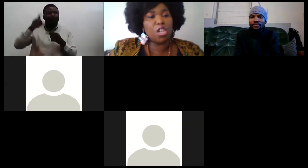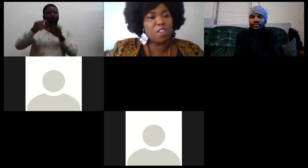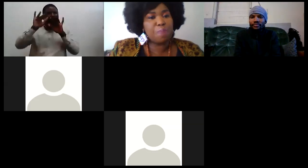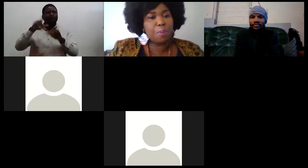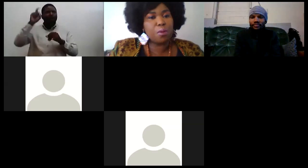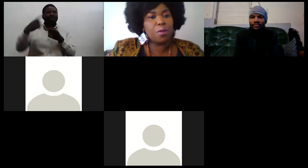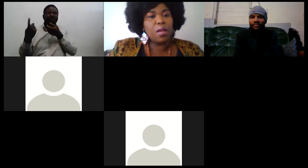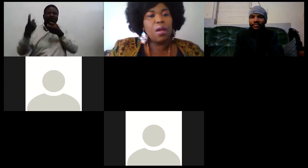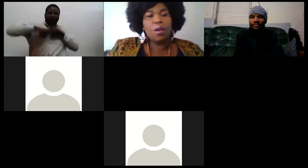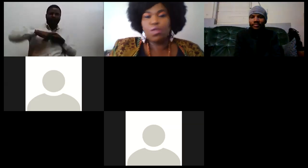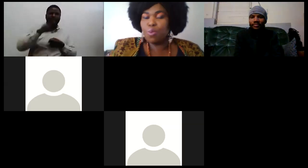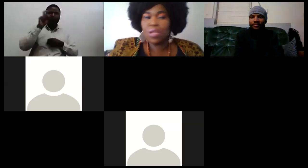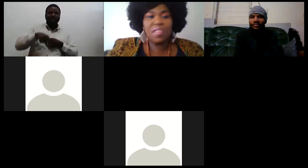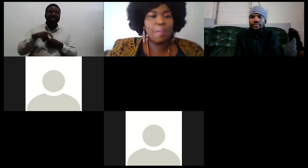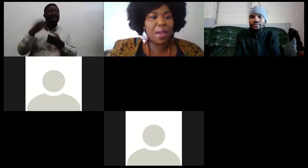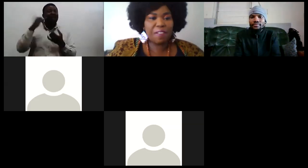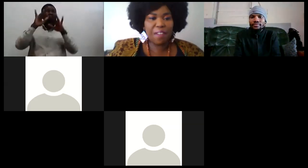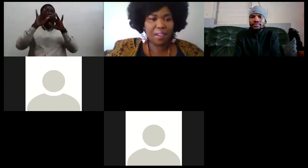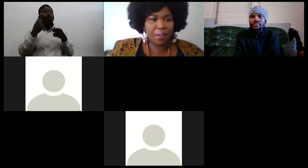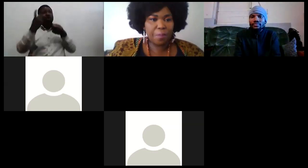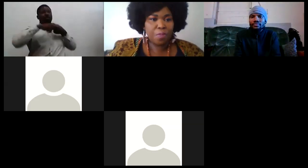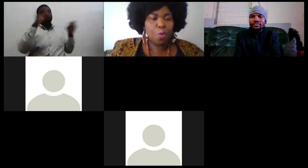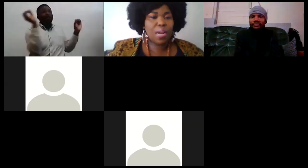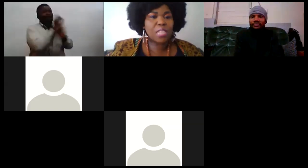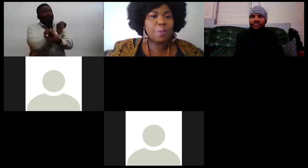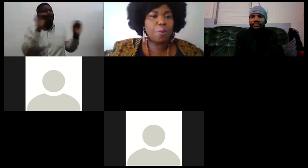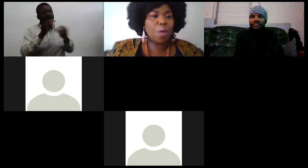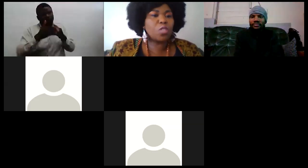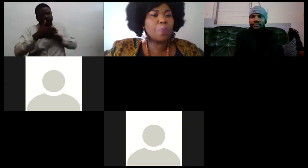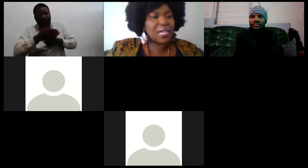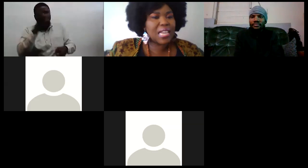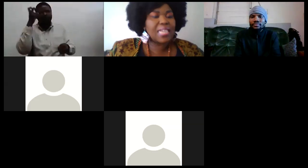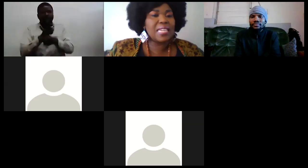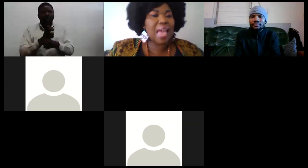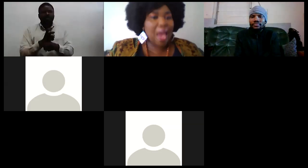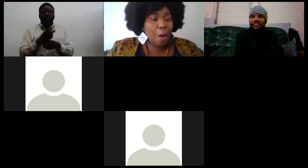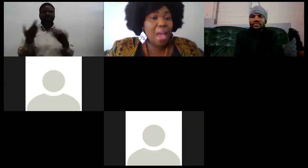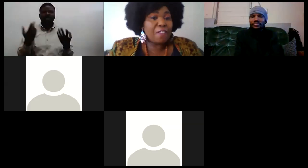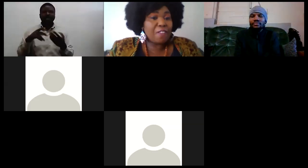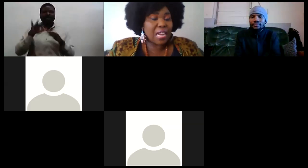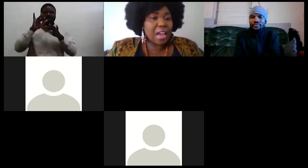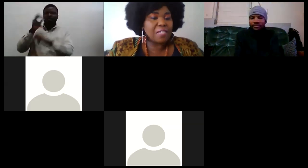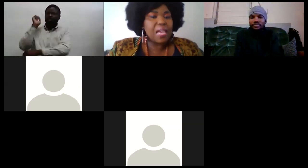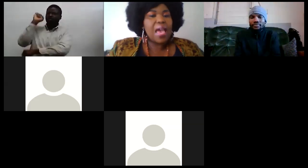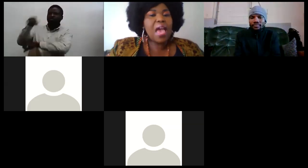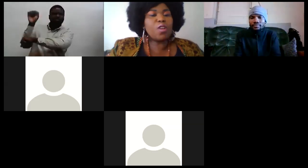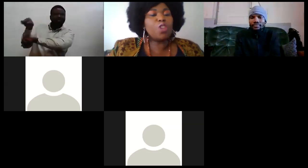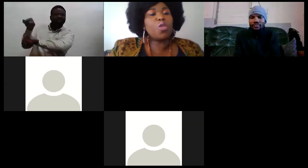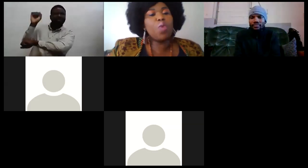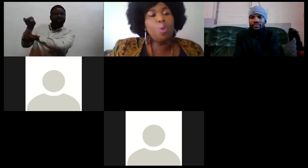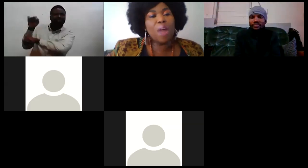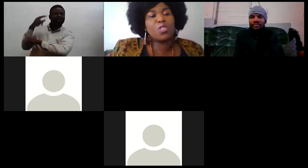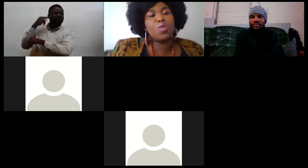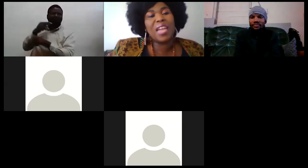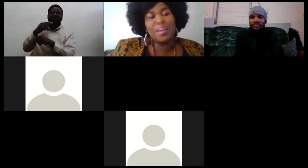a lot of people to be in the periphery whereas people want to partake in our everyday lives and